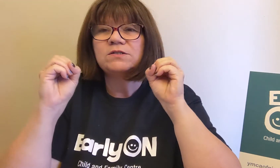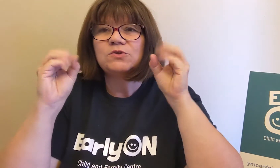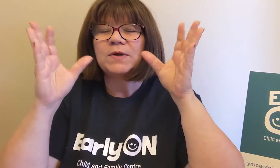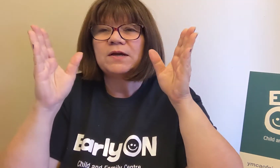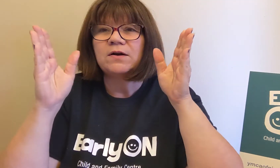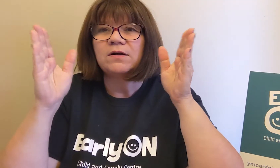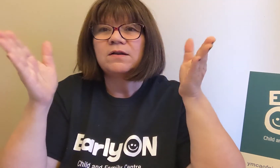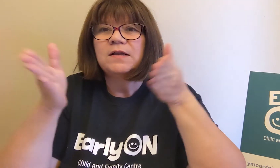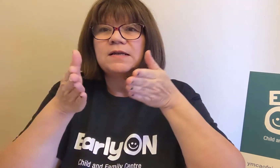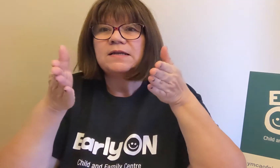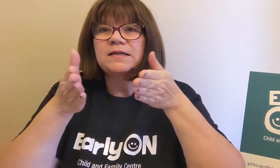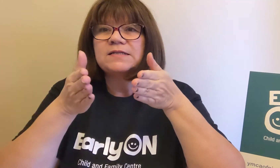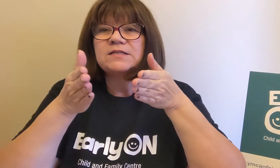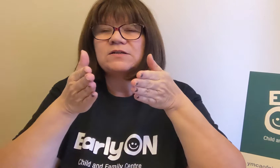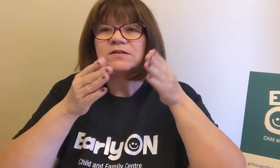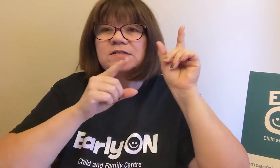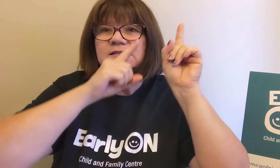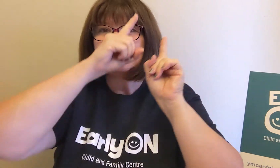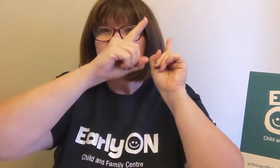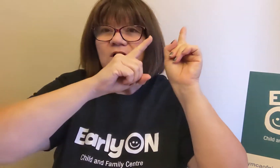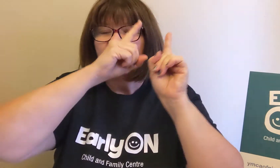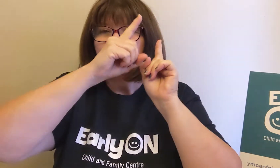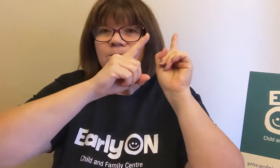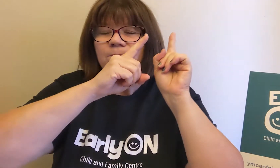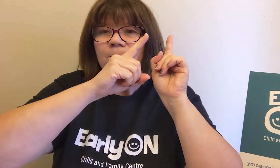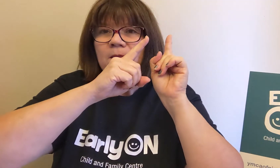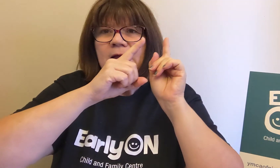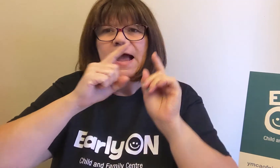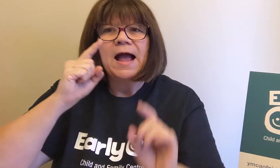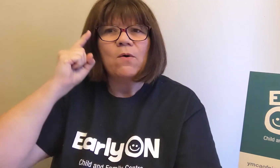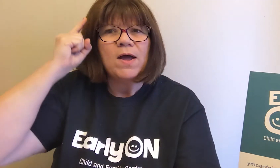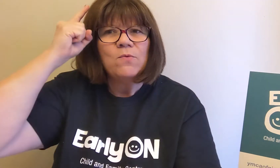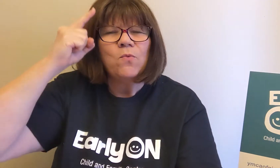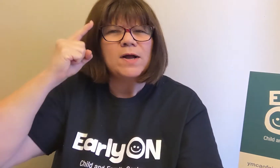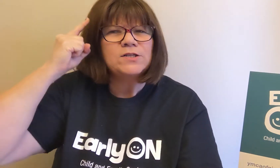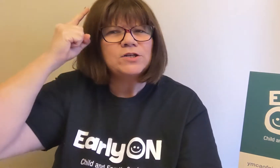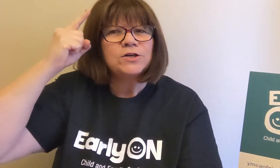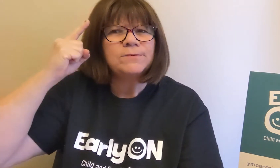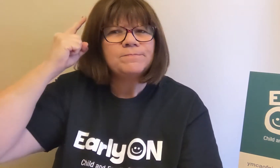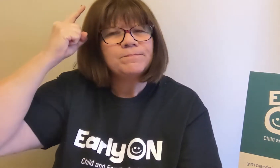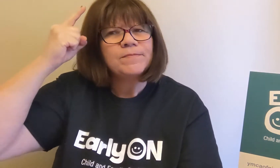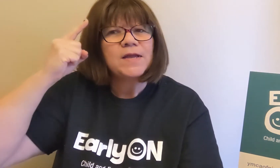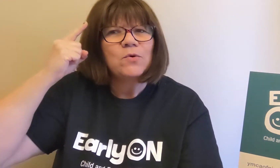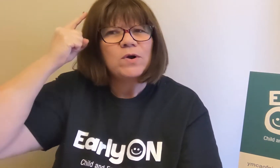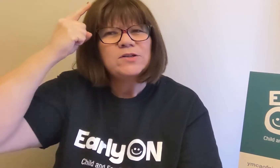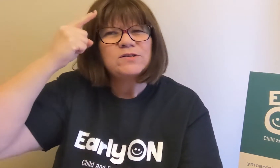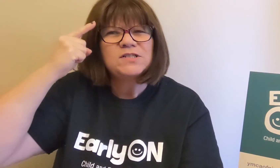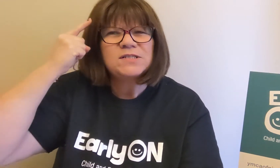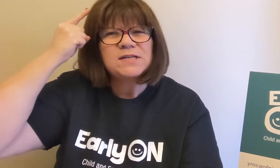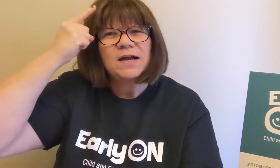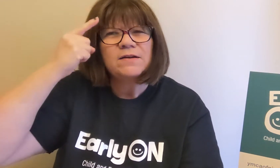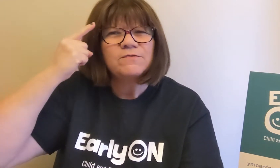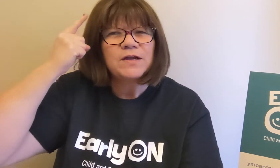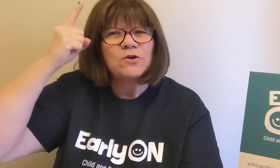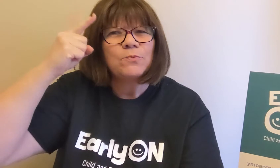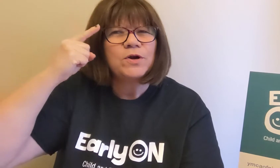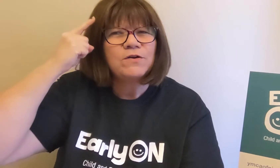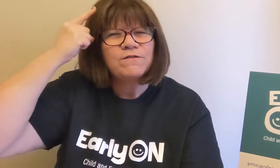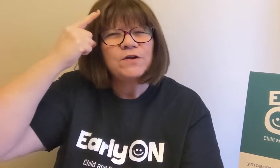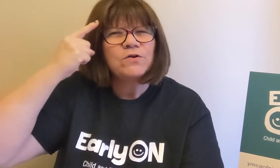twinkle little star. How I wonder and wonder is just kind of like your pointer finger